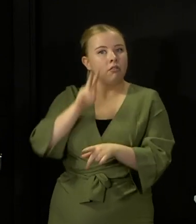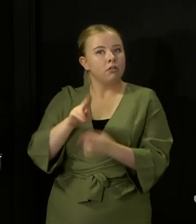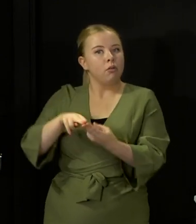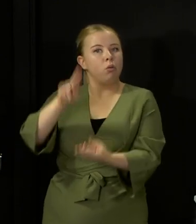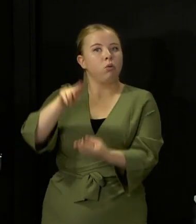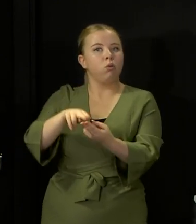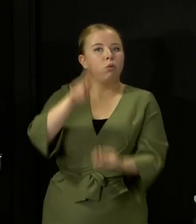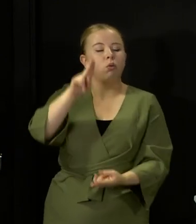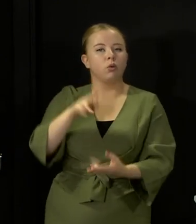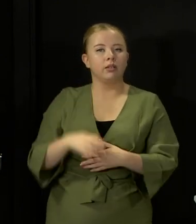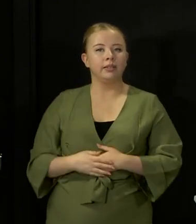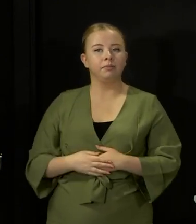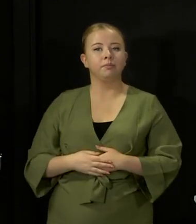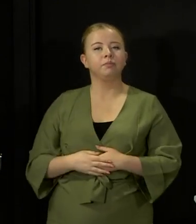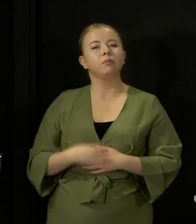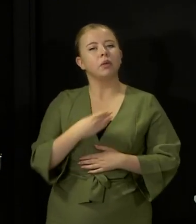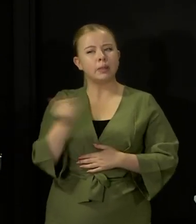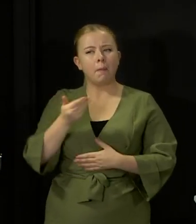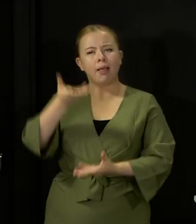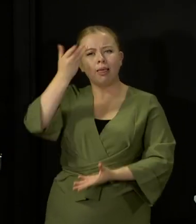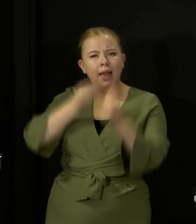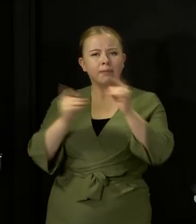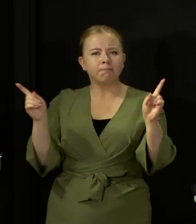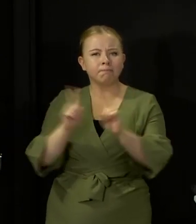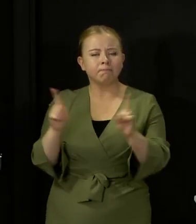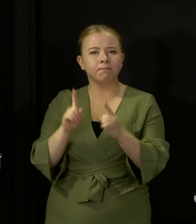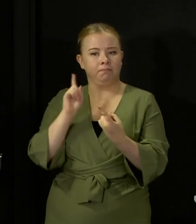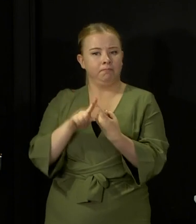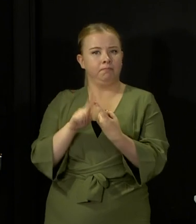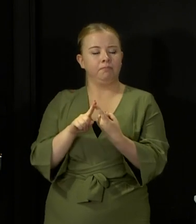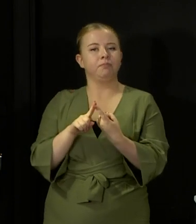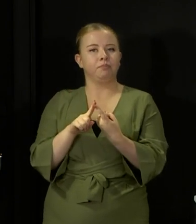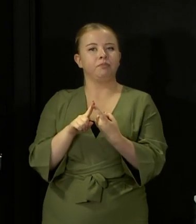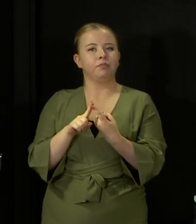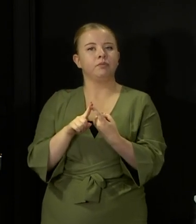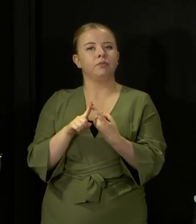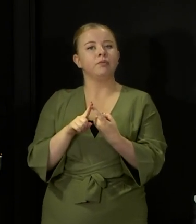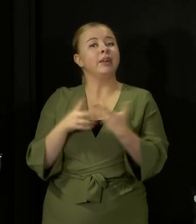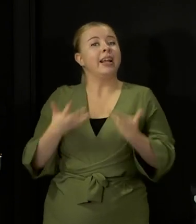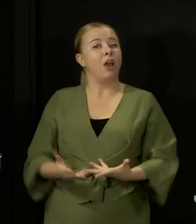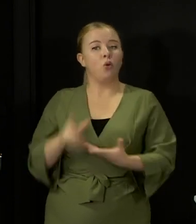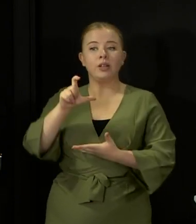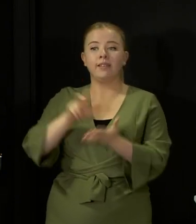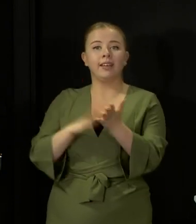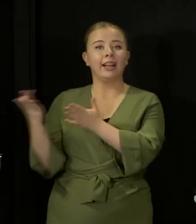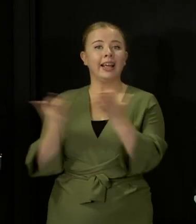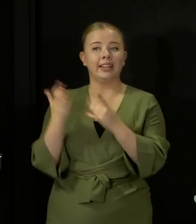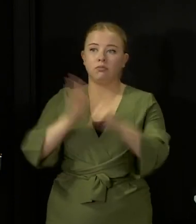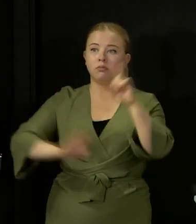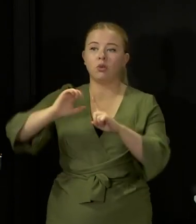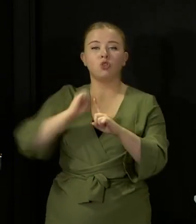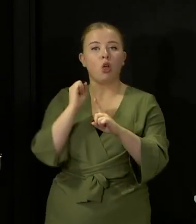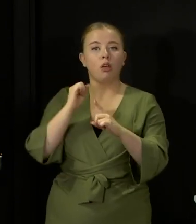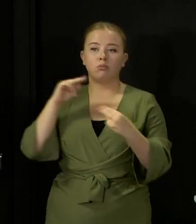there are two important lessons for us from that. The most immediate one is that as the prevalence of COVID in Scotland continues